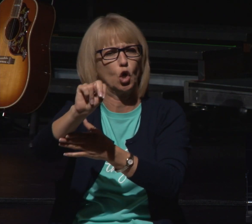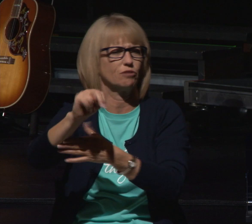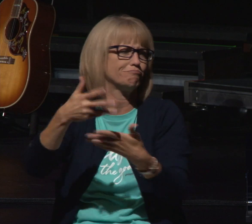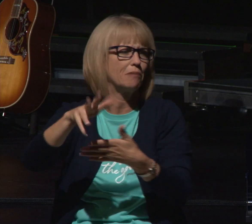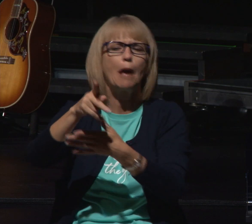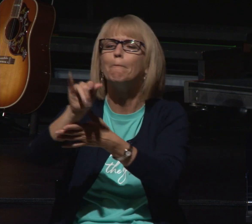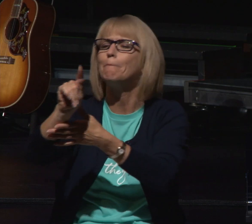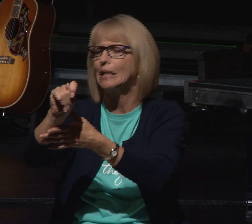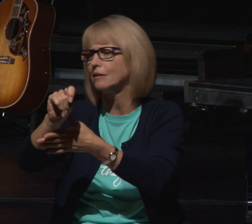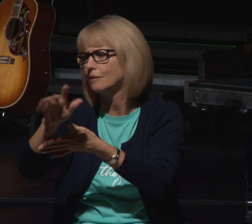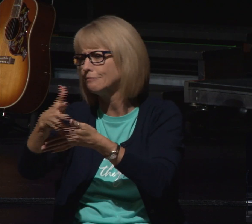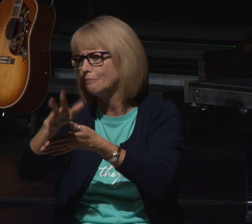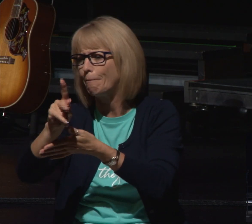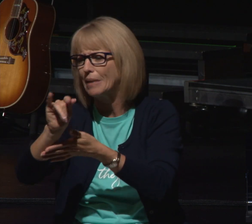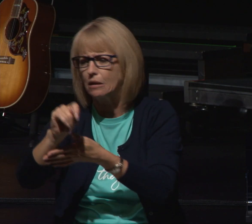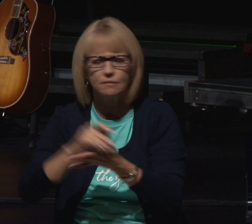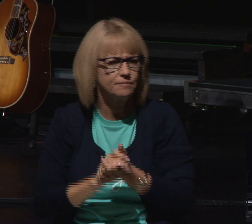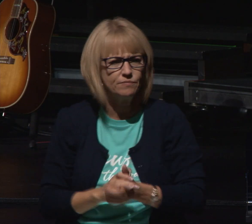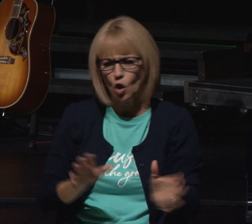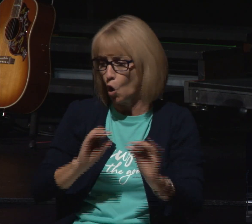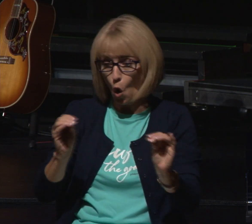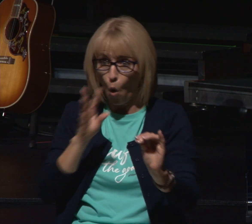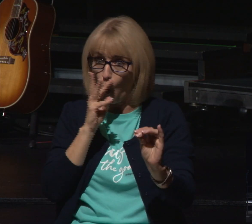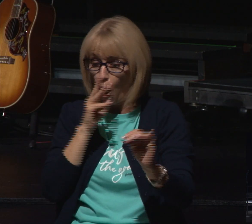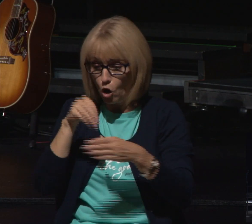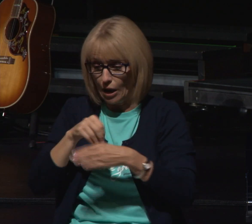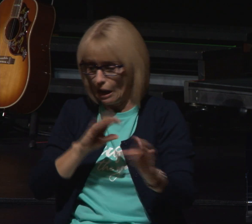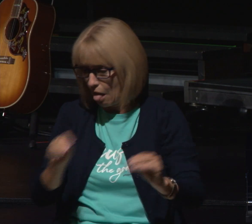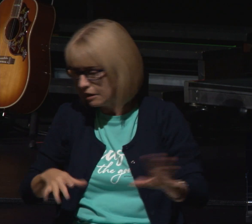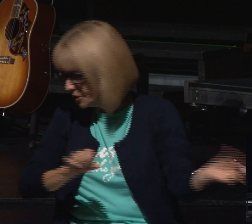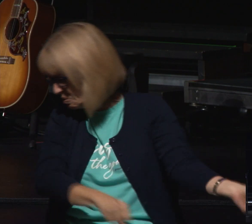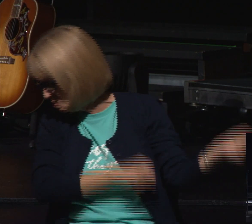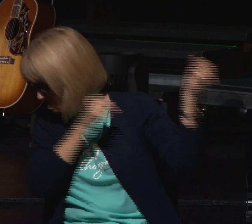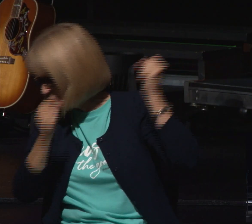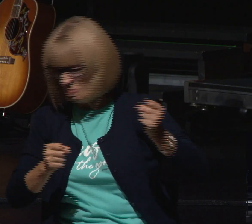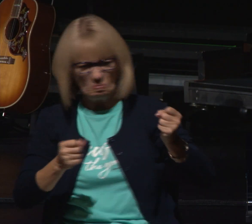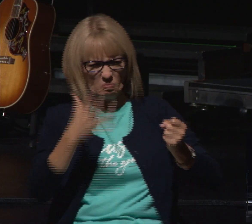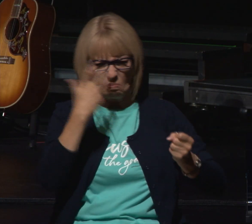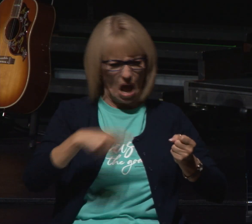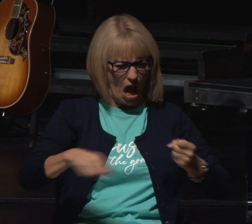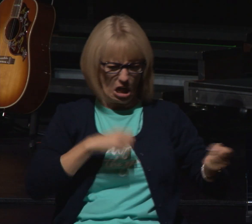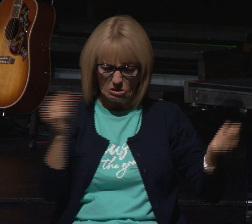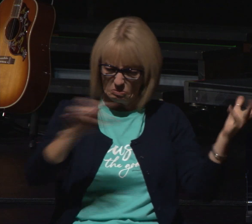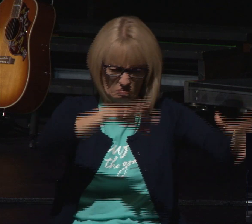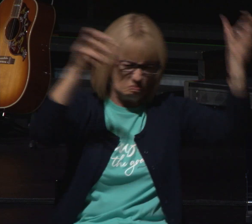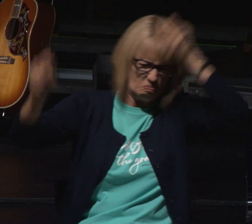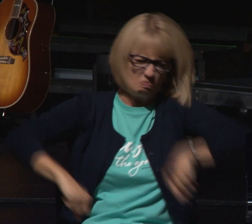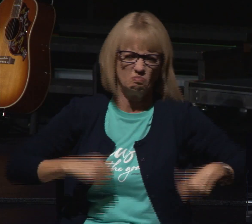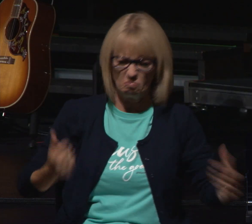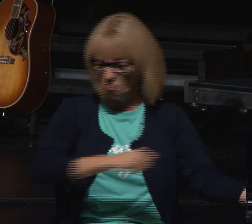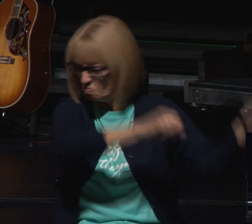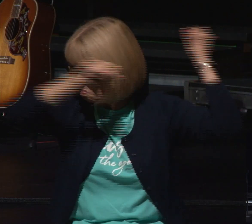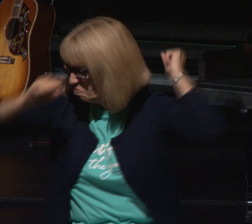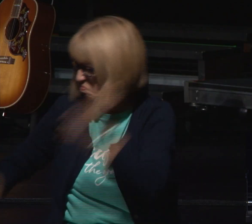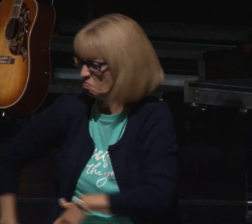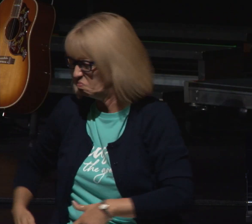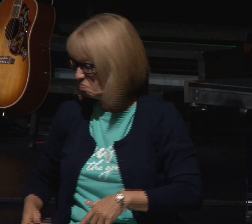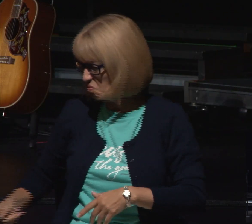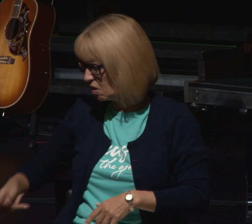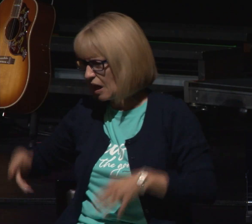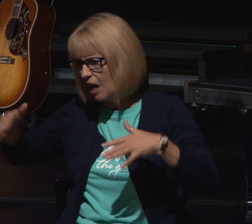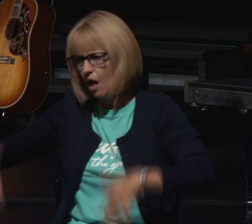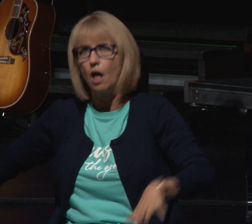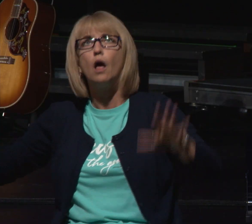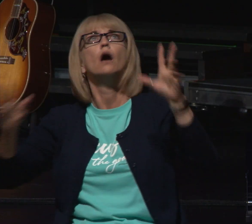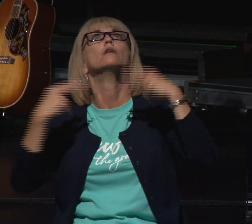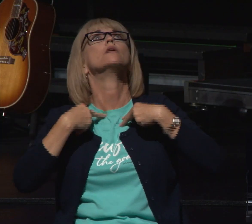water in it so he comes to see them out in the fields they're angry they grab him they tear this coat off of him they throw him in this pit